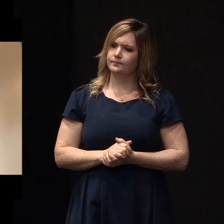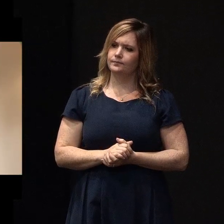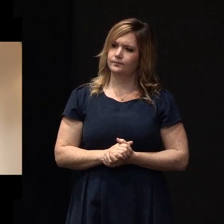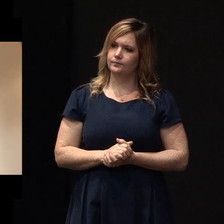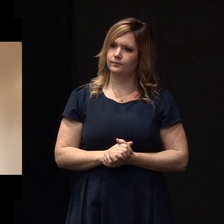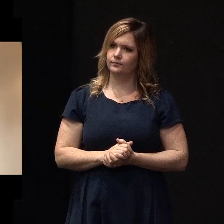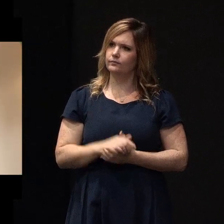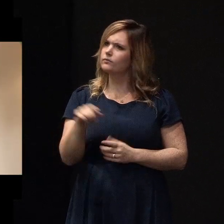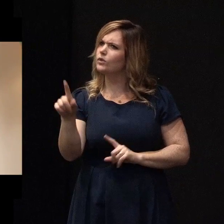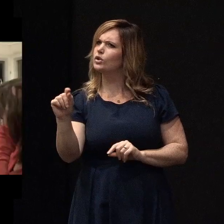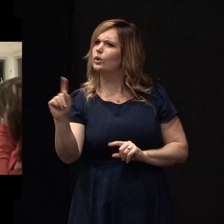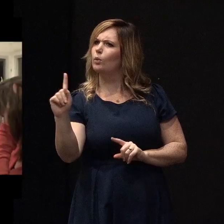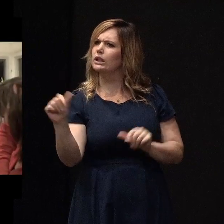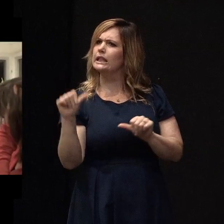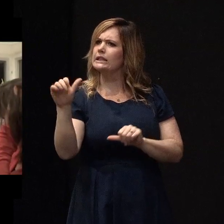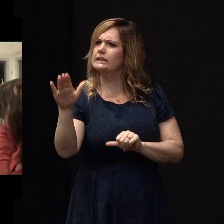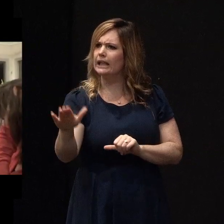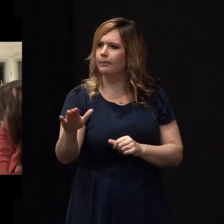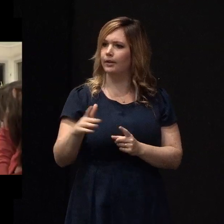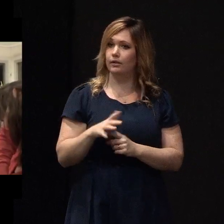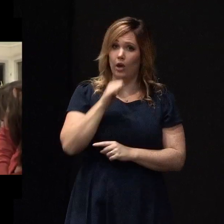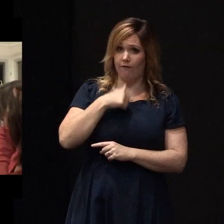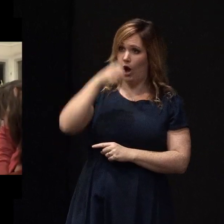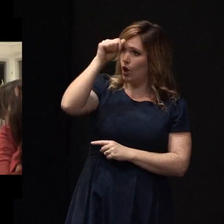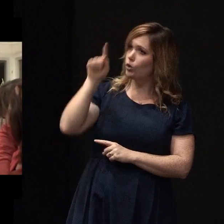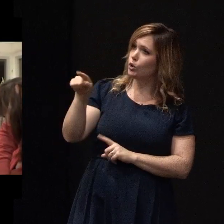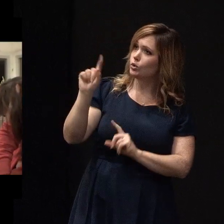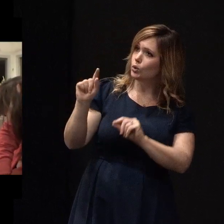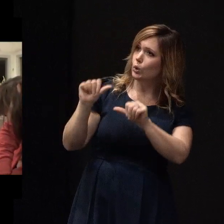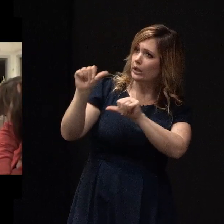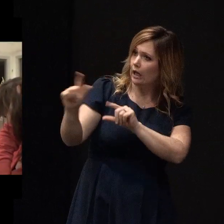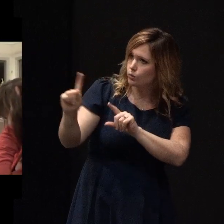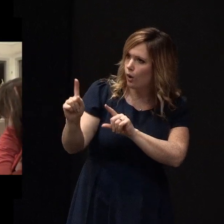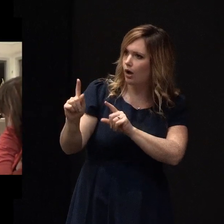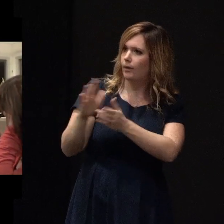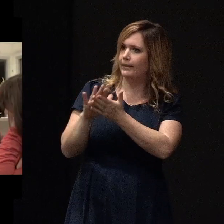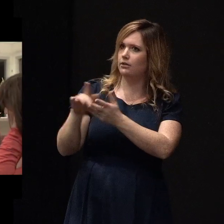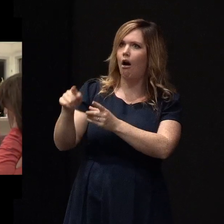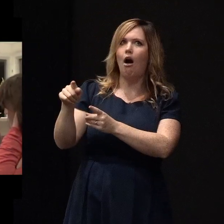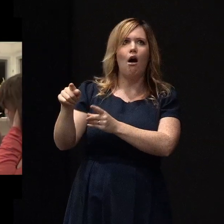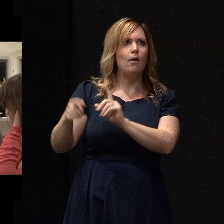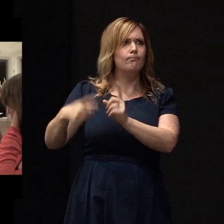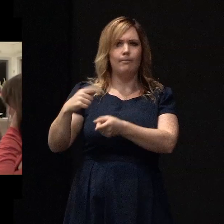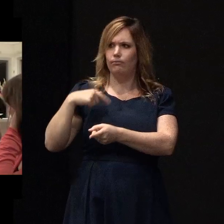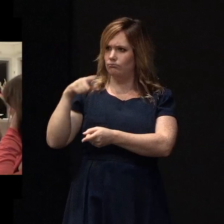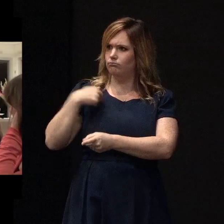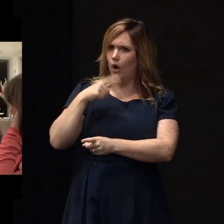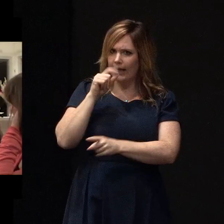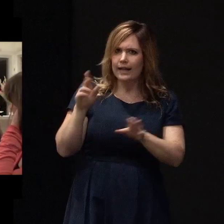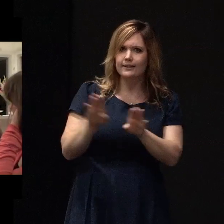What are you doing next? Well, knowing what you're doing next will help me figure out what I might do next.